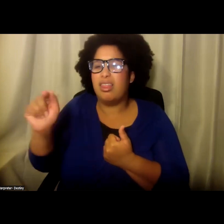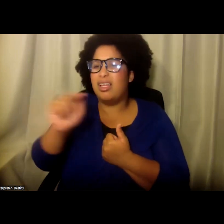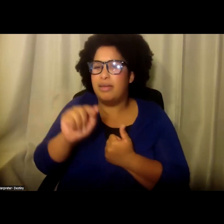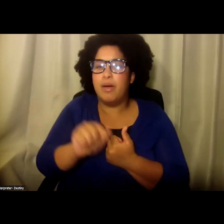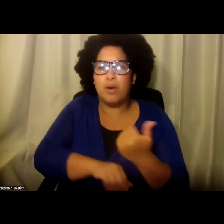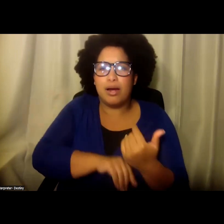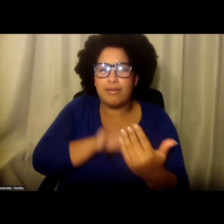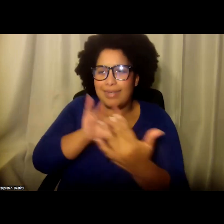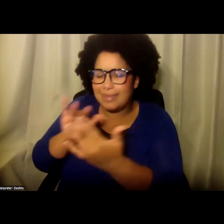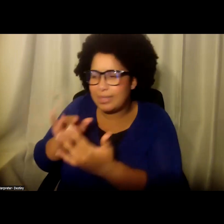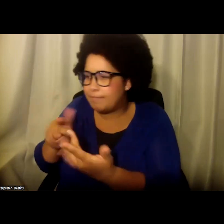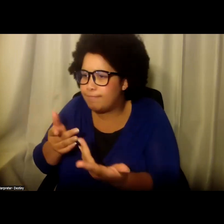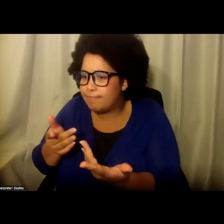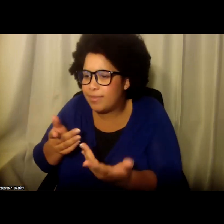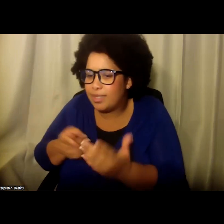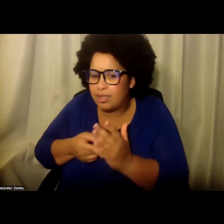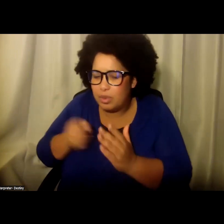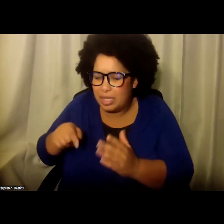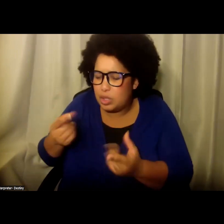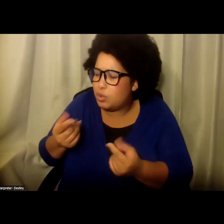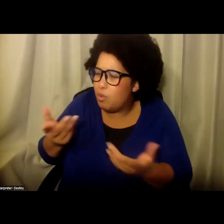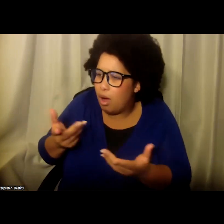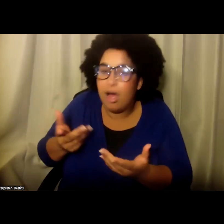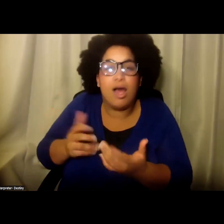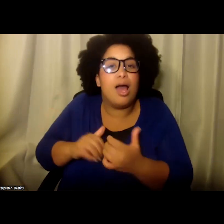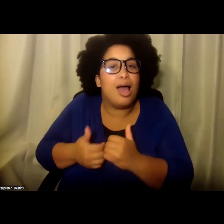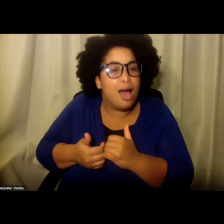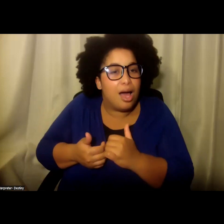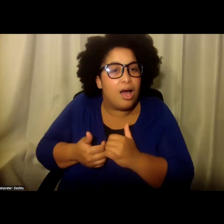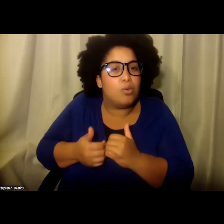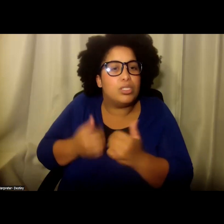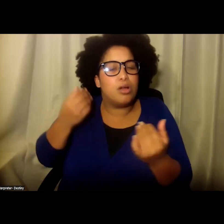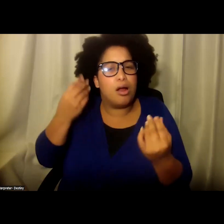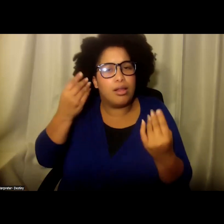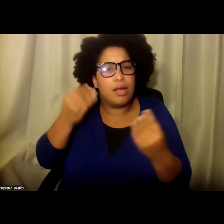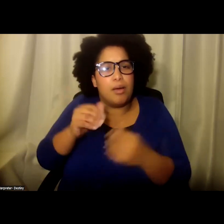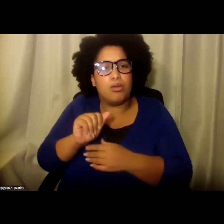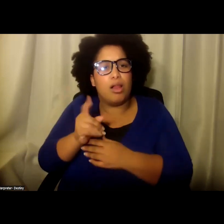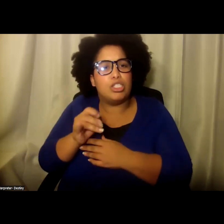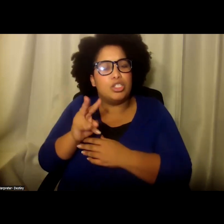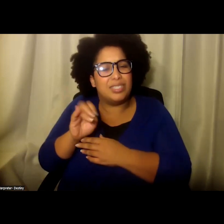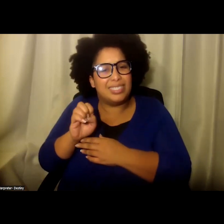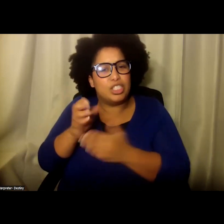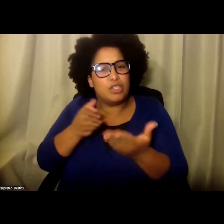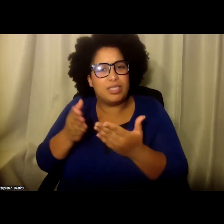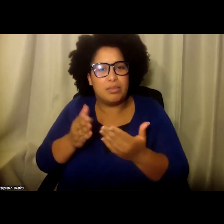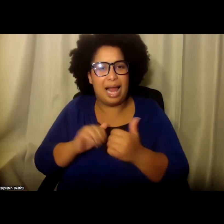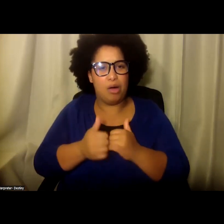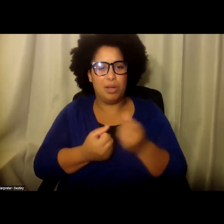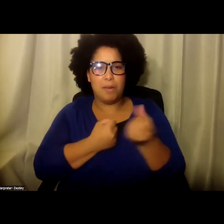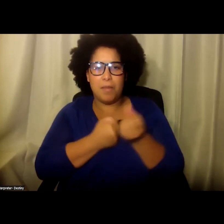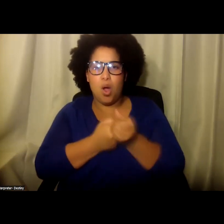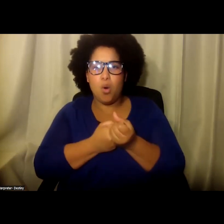brainstorming about what is it that we needed to do. And that's how we started looking at the alternative services. But then, how do we kind of promote and